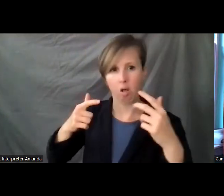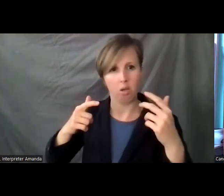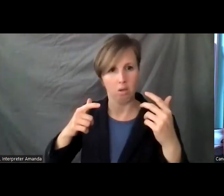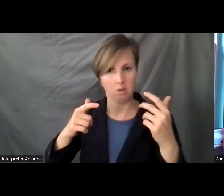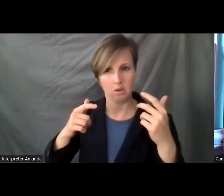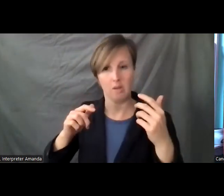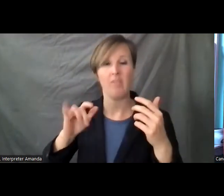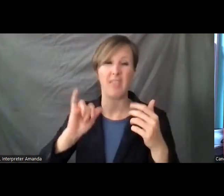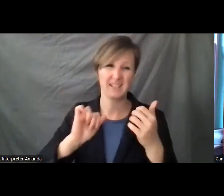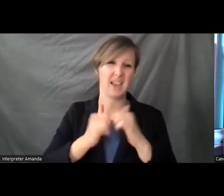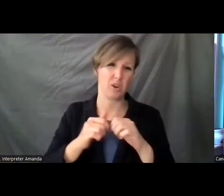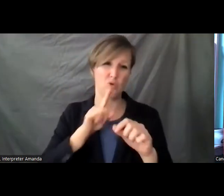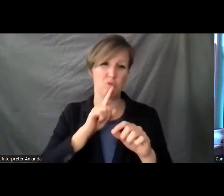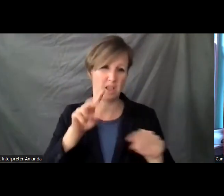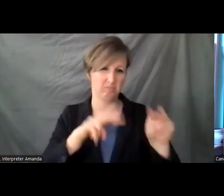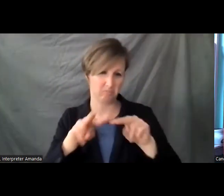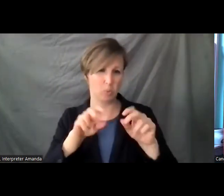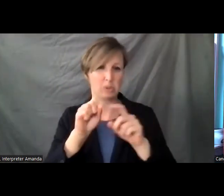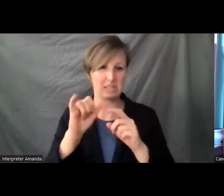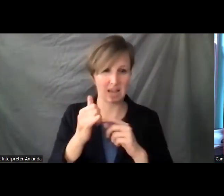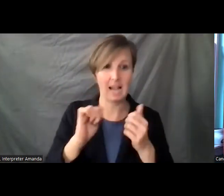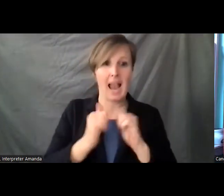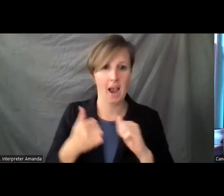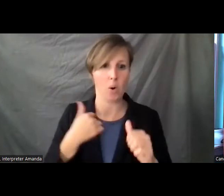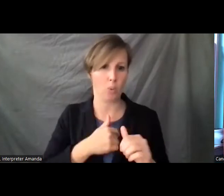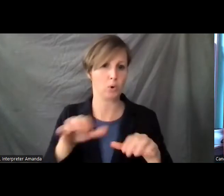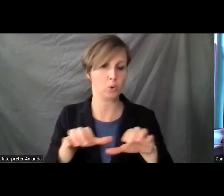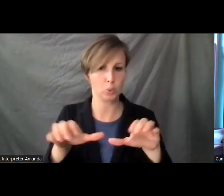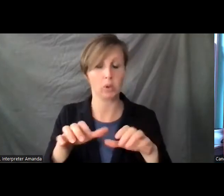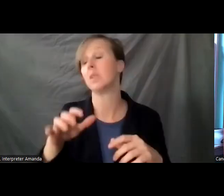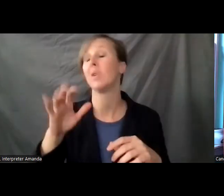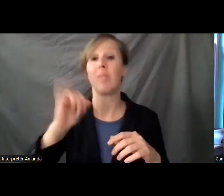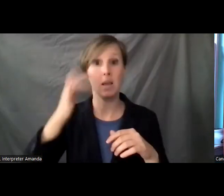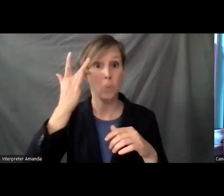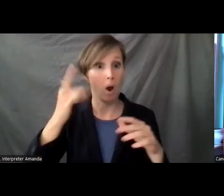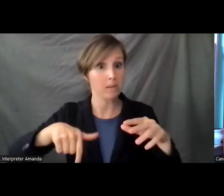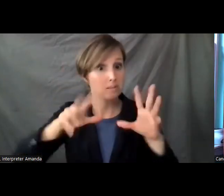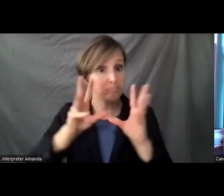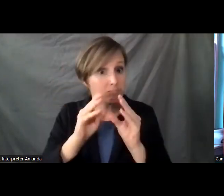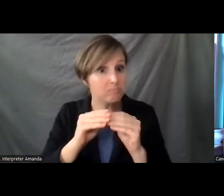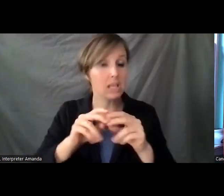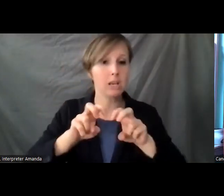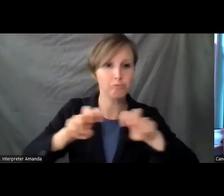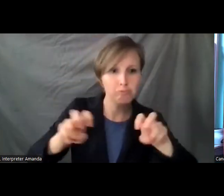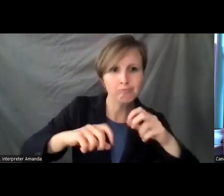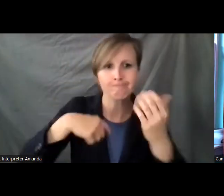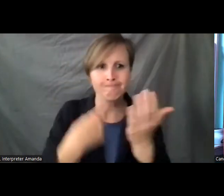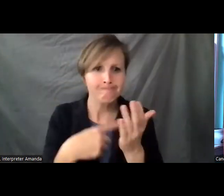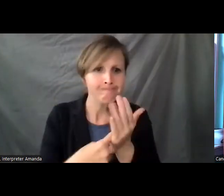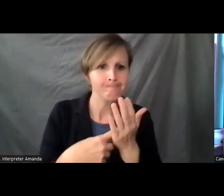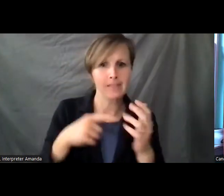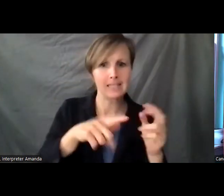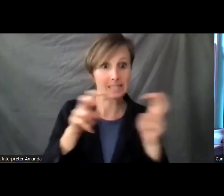of society. So that's why, you know, having these forms and discussing these issues matter greatly, because,